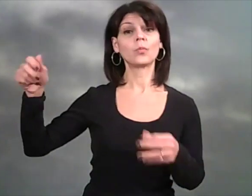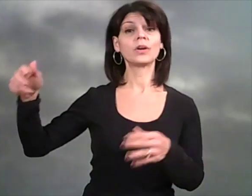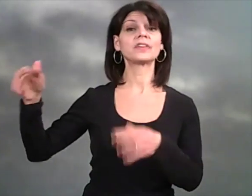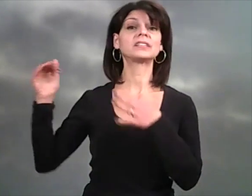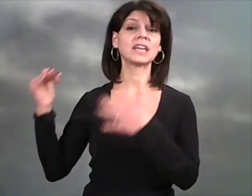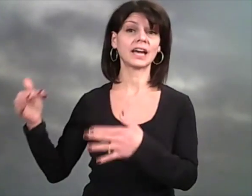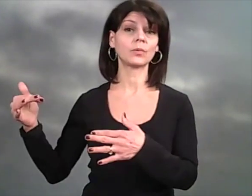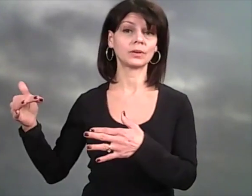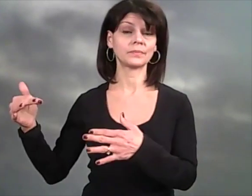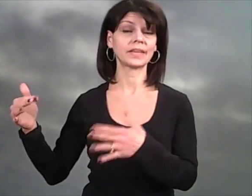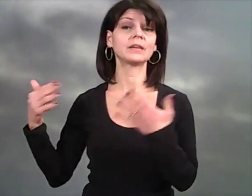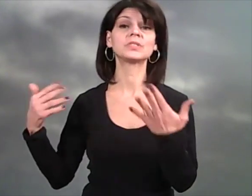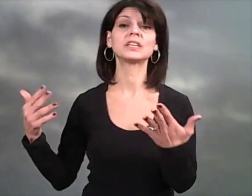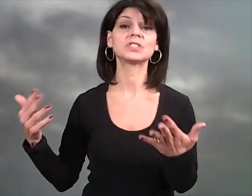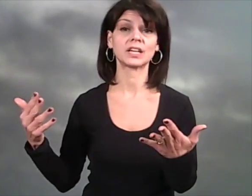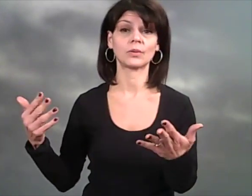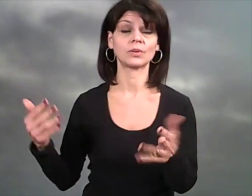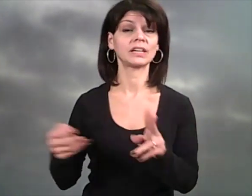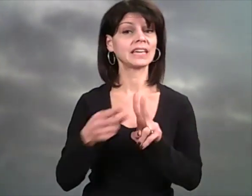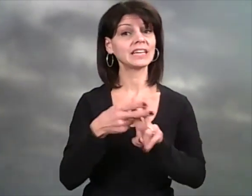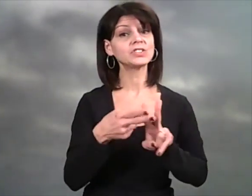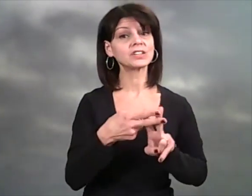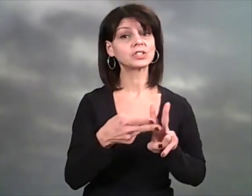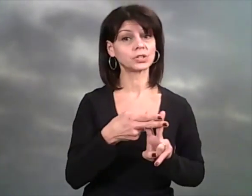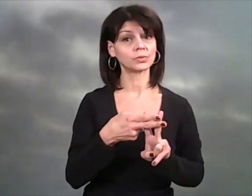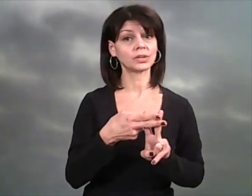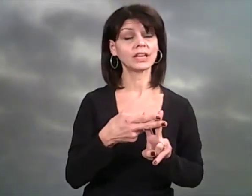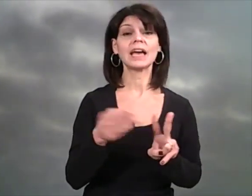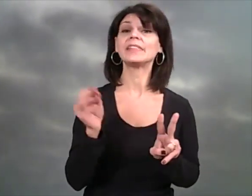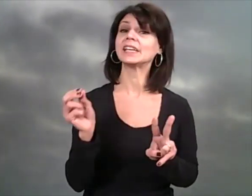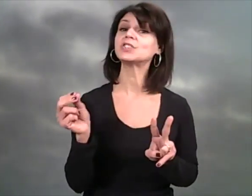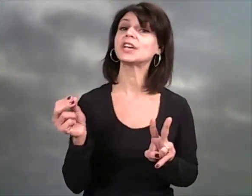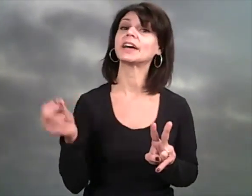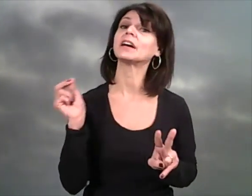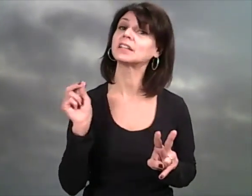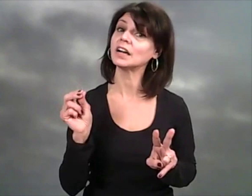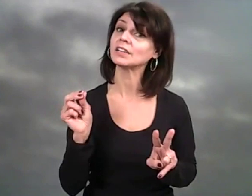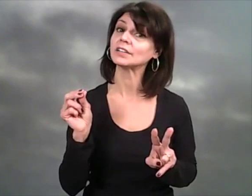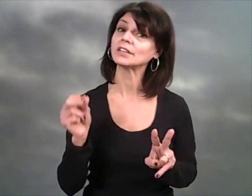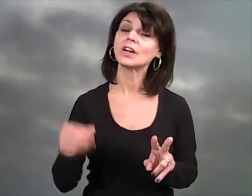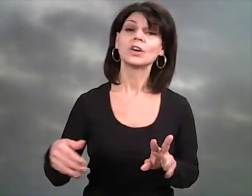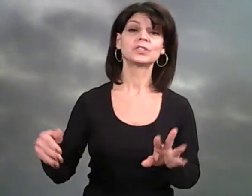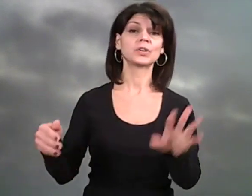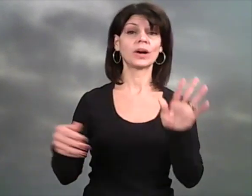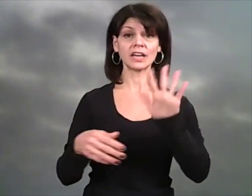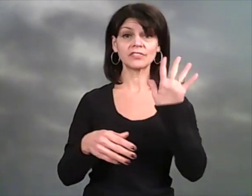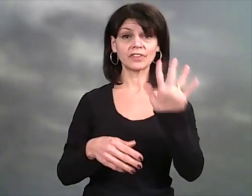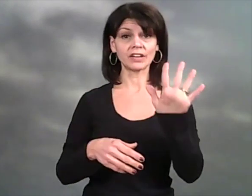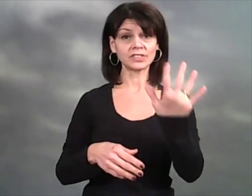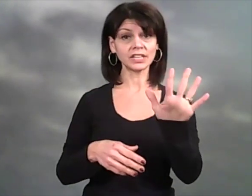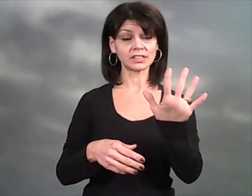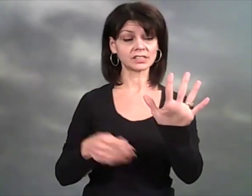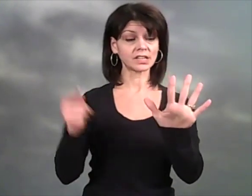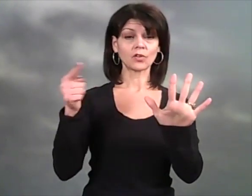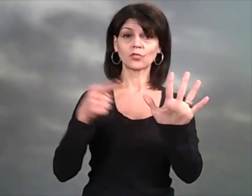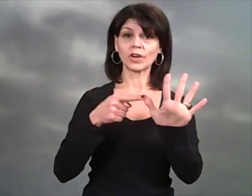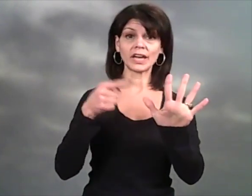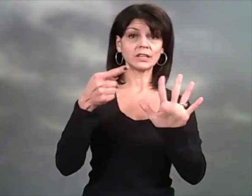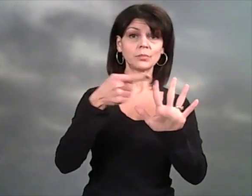with a towel. And it was their towel. And they each had two. And they each had a color. So, I had five kids. Red,